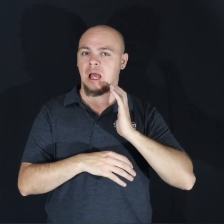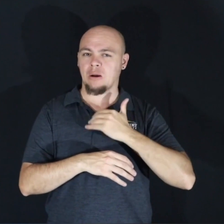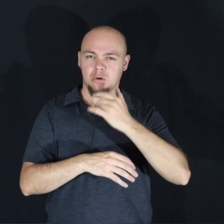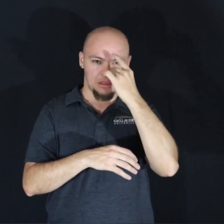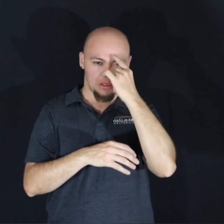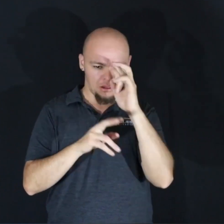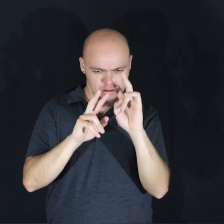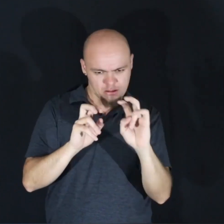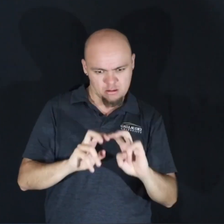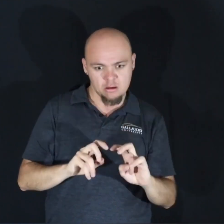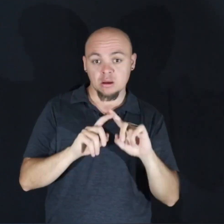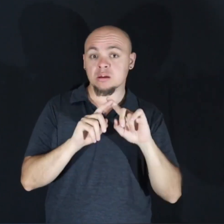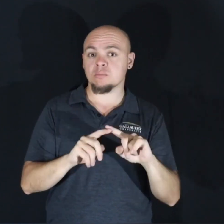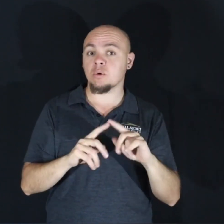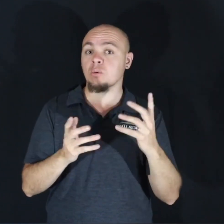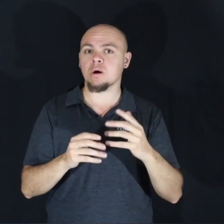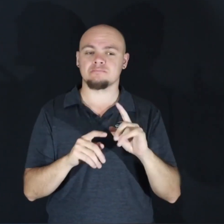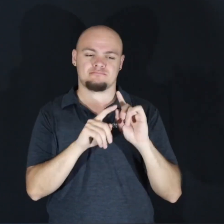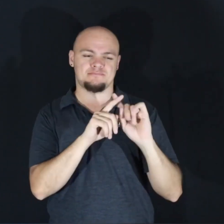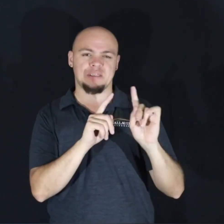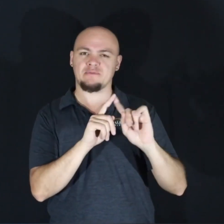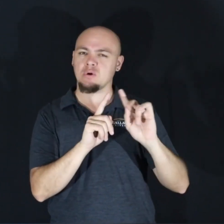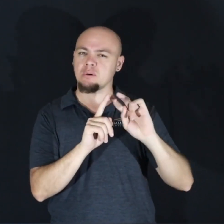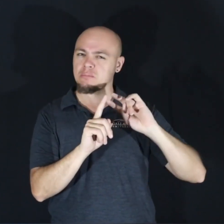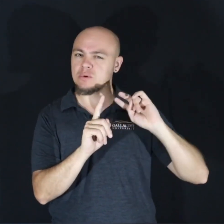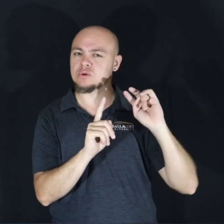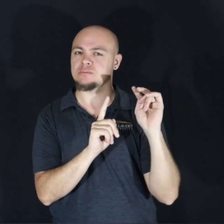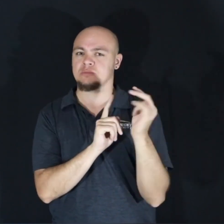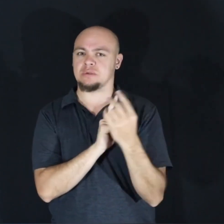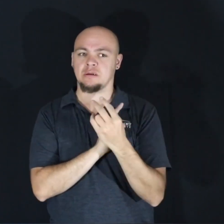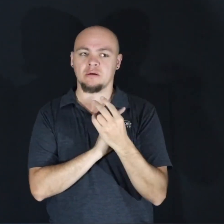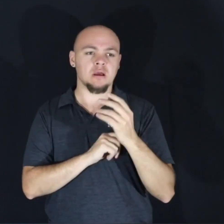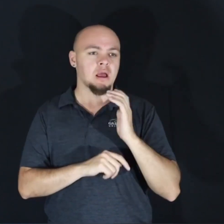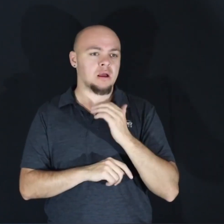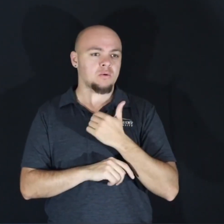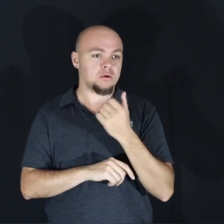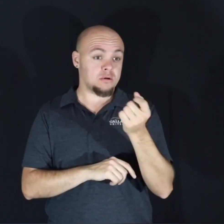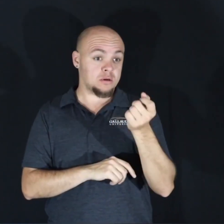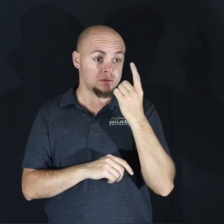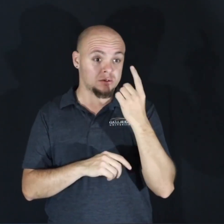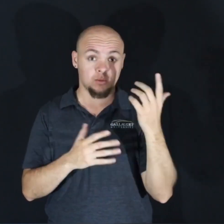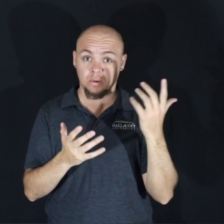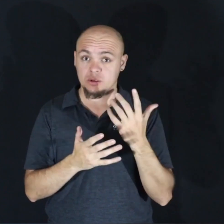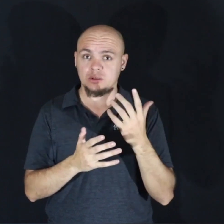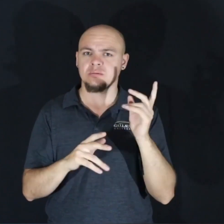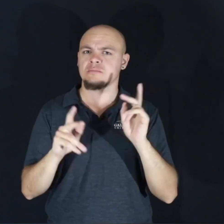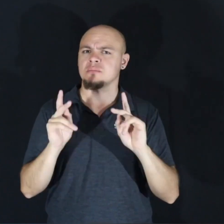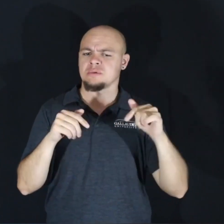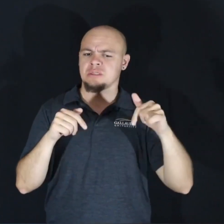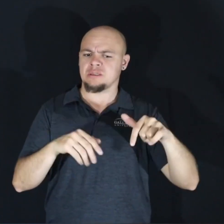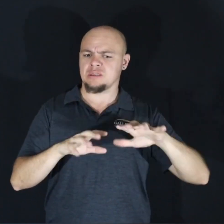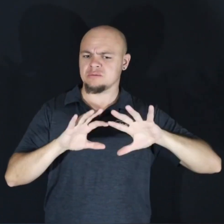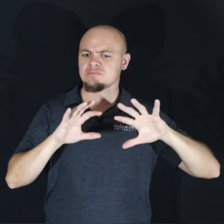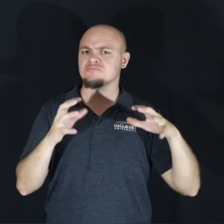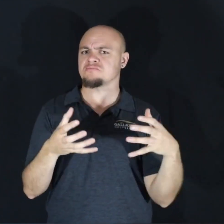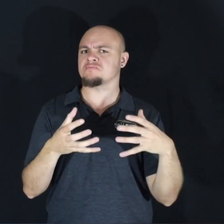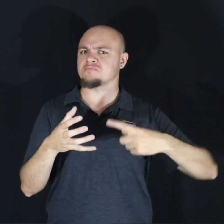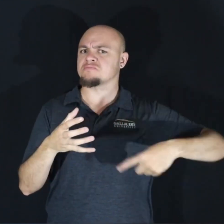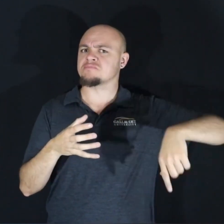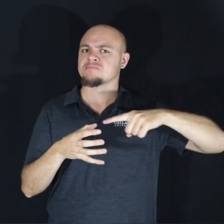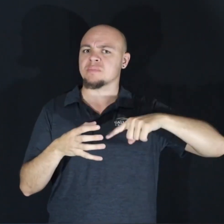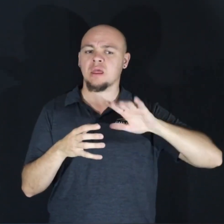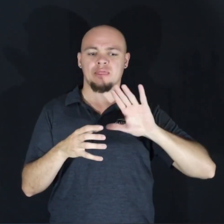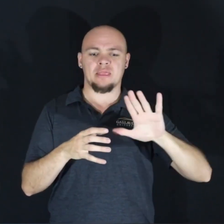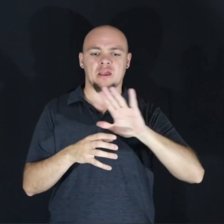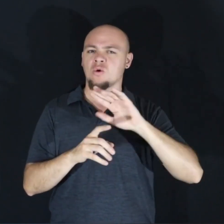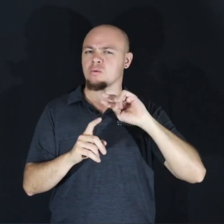skills rely heavily on these multiple perspectives, and what we also understand is that everyone at this table also has a different